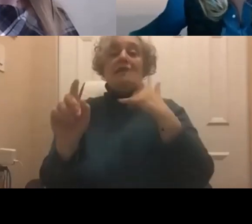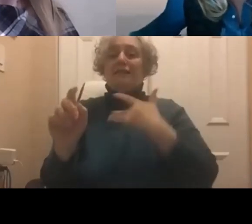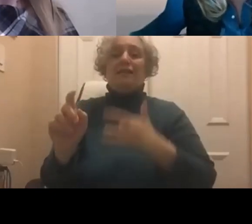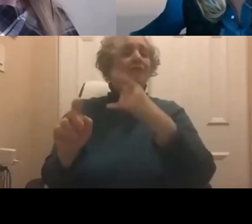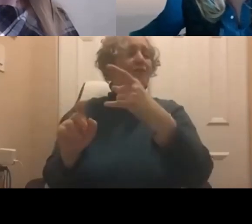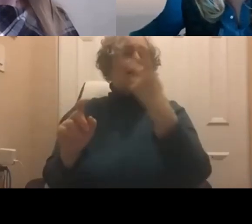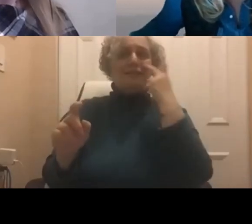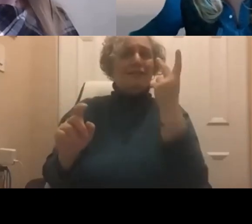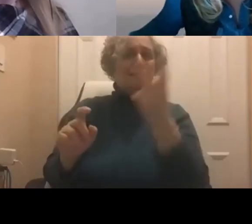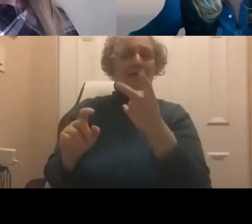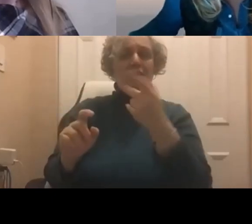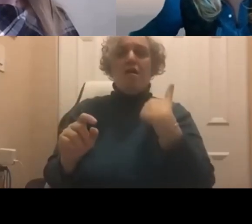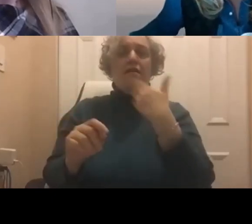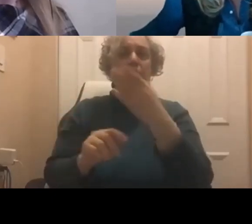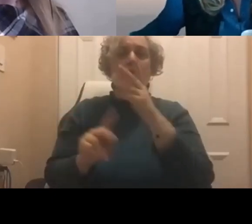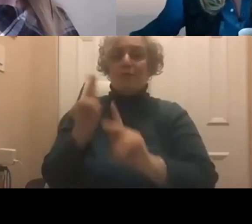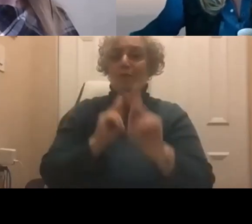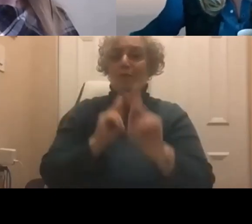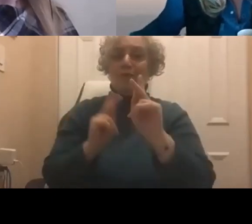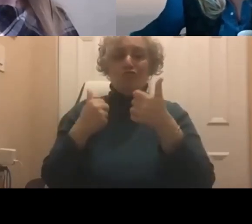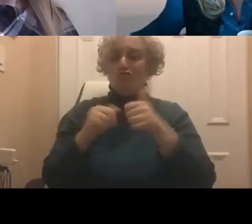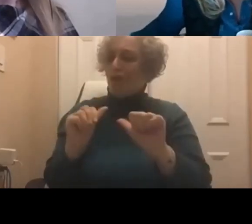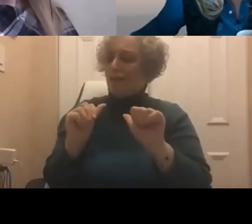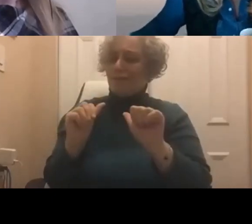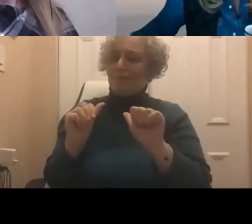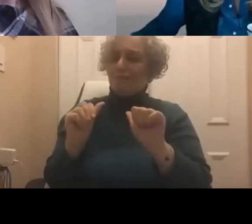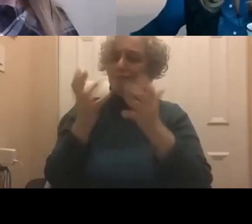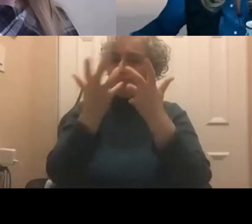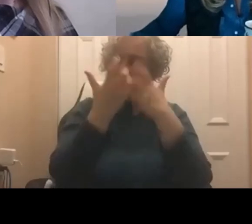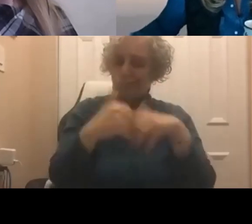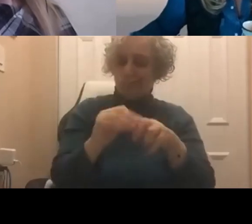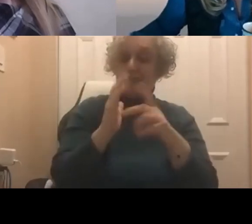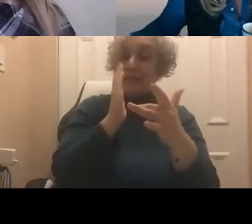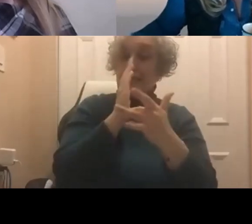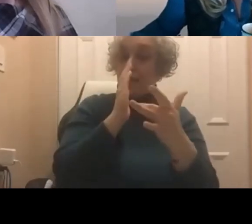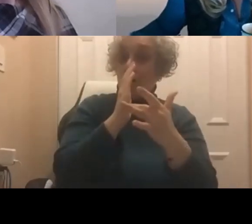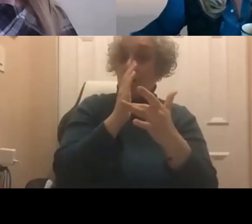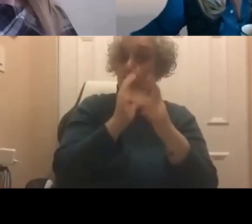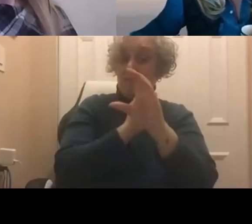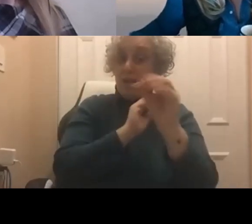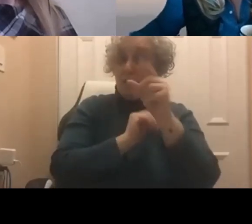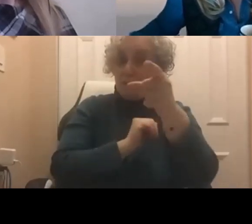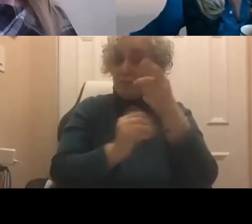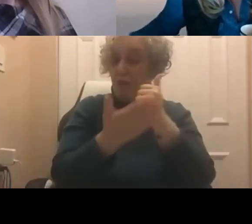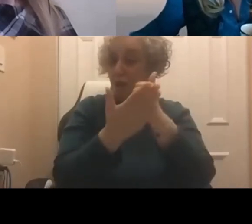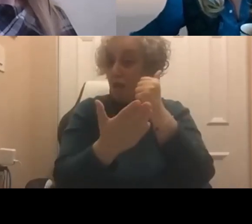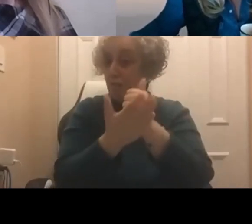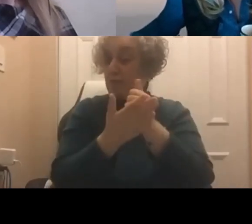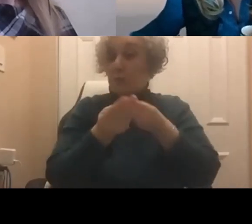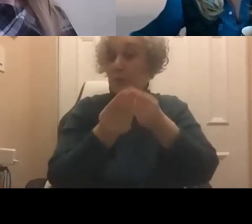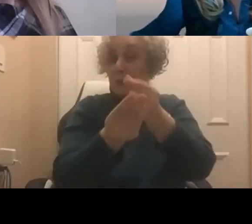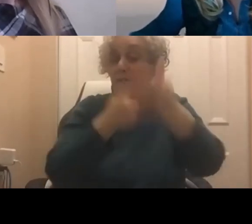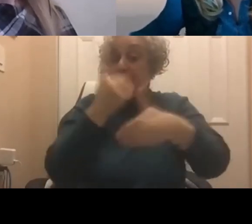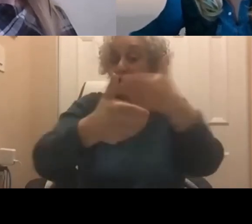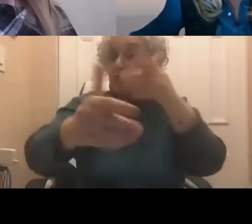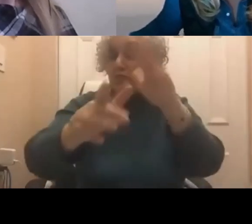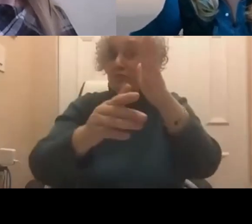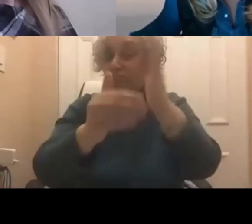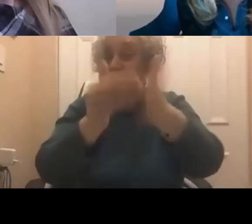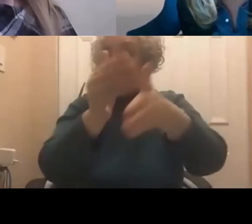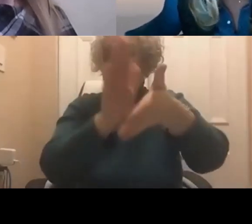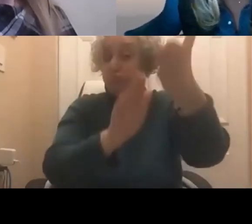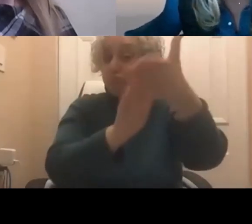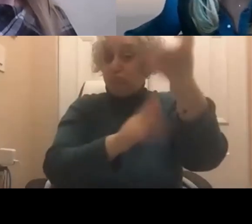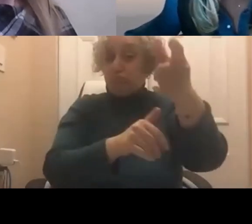have, we have folks who are trying to get a technology to help with, you know, what is more efficiencies, and they don't even know what the